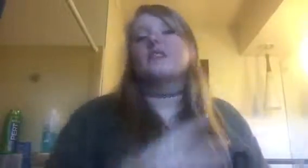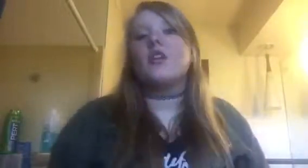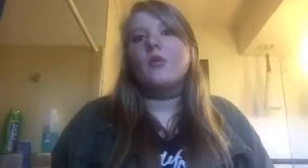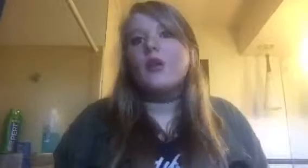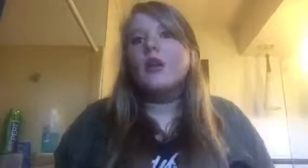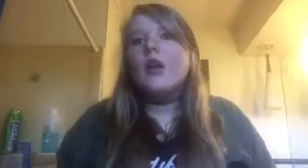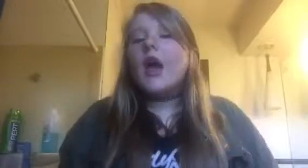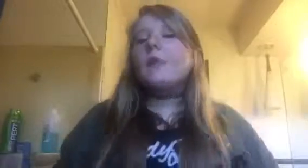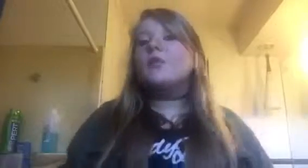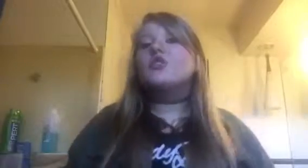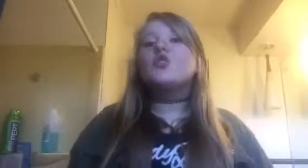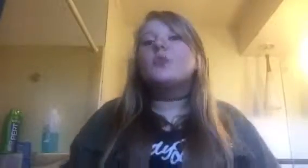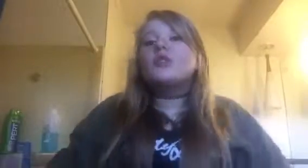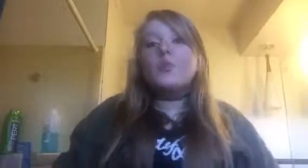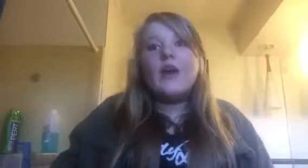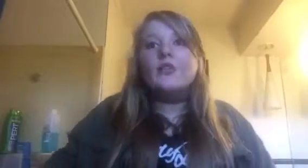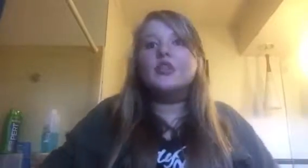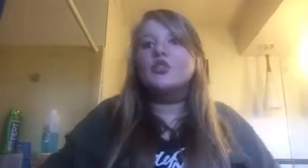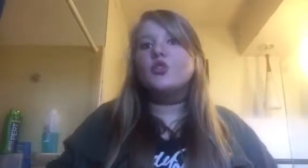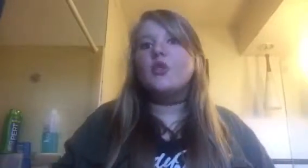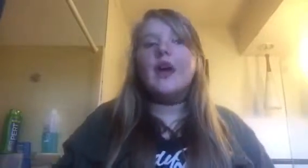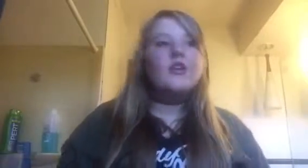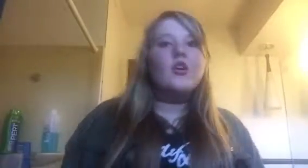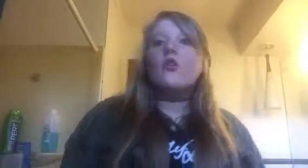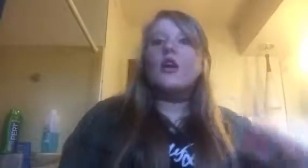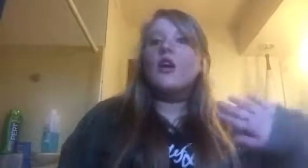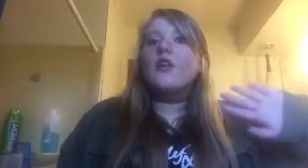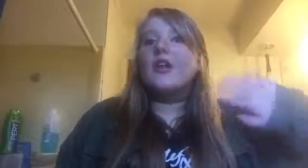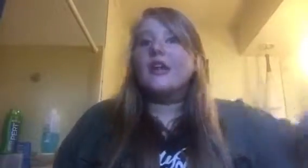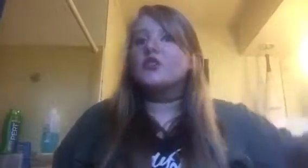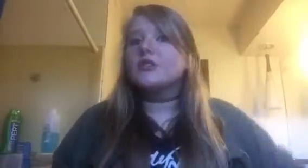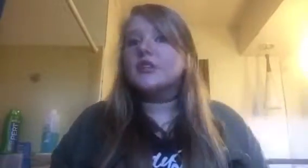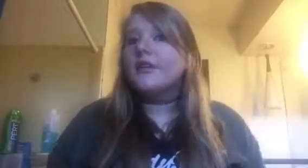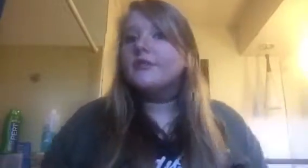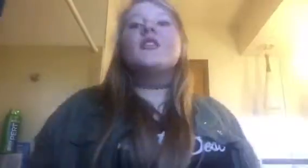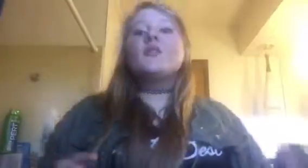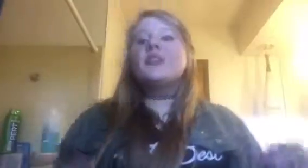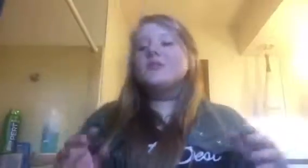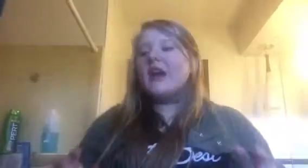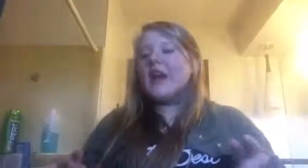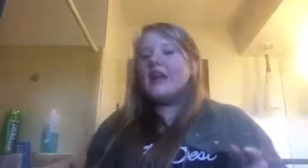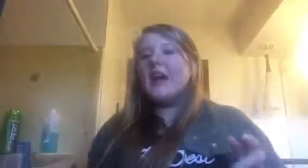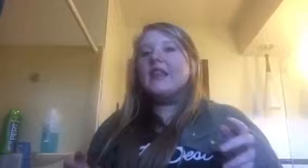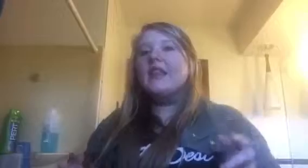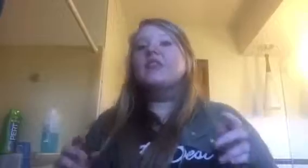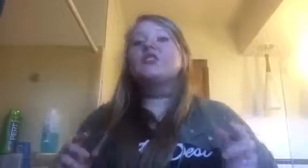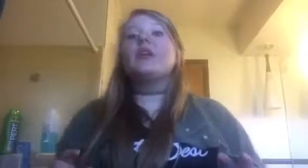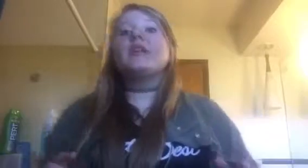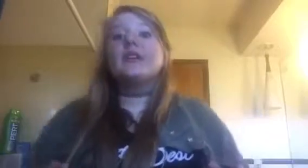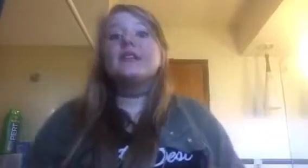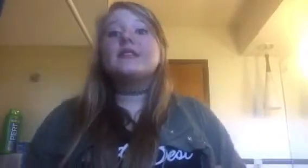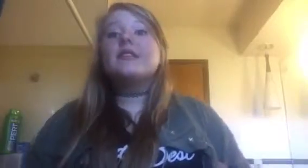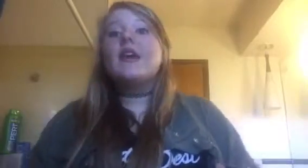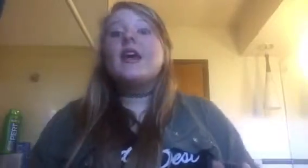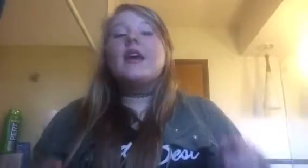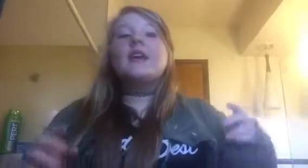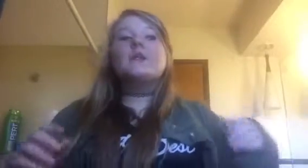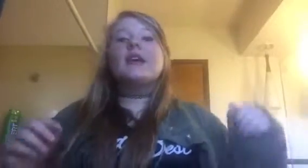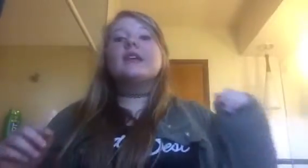paste it on board. I mean, wouldn't you much rather just do that, you know, not all that extra stuff? And the reason why I like doing this is because